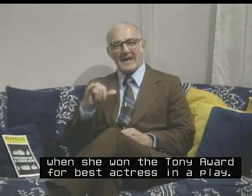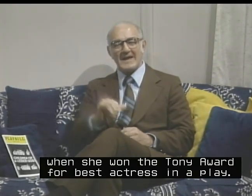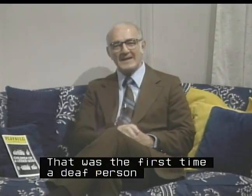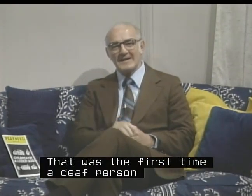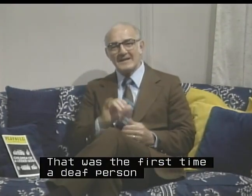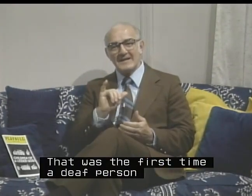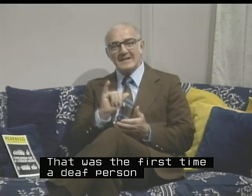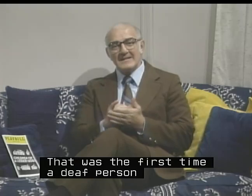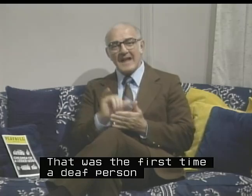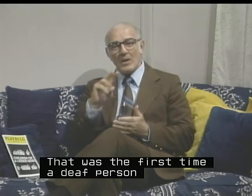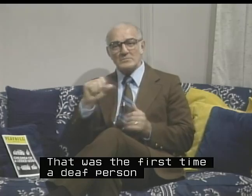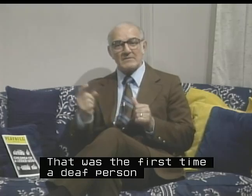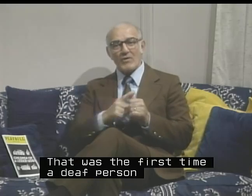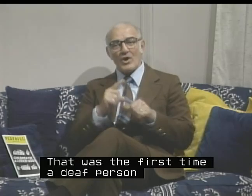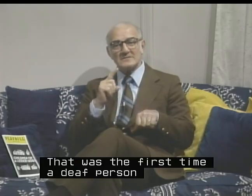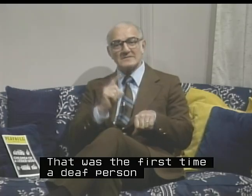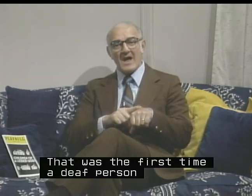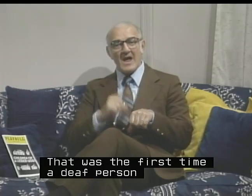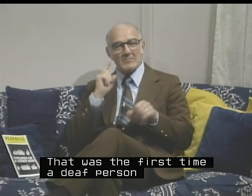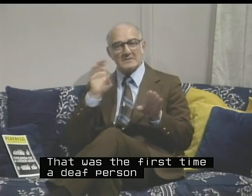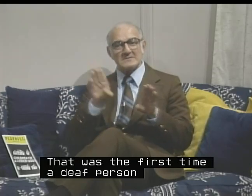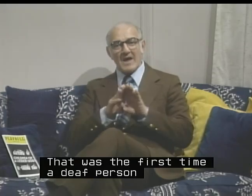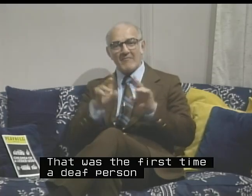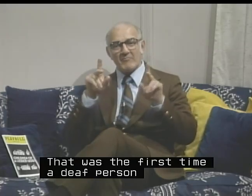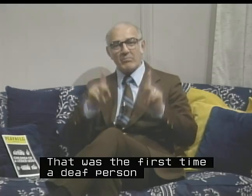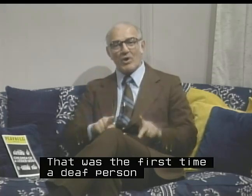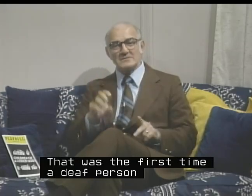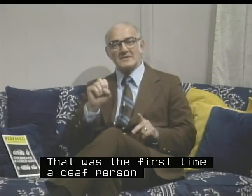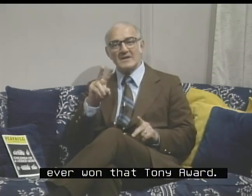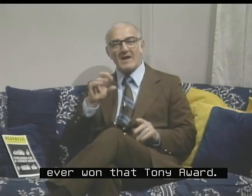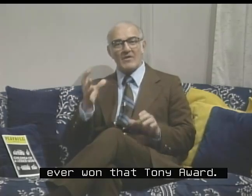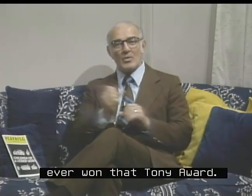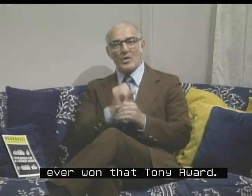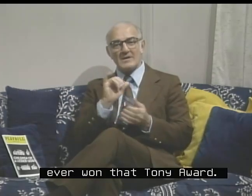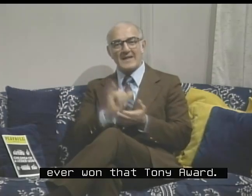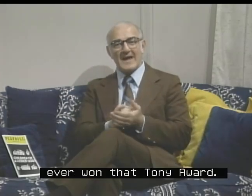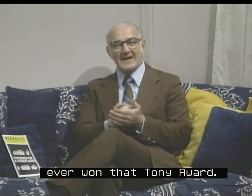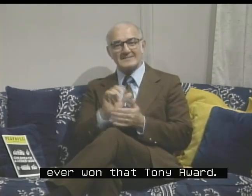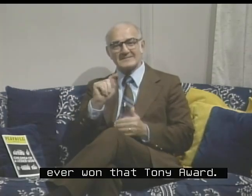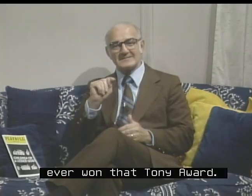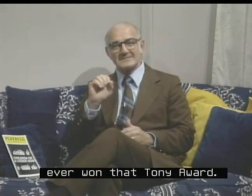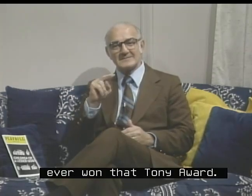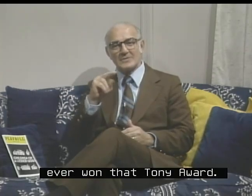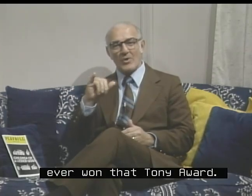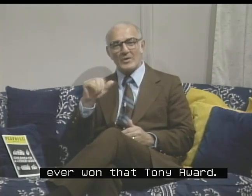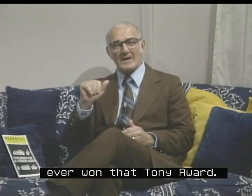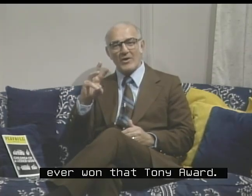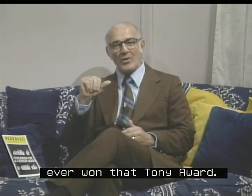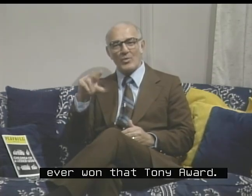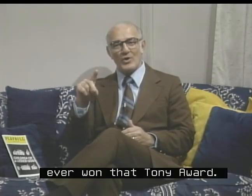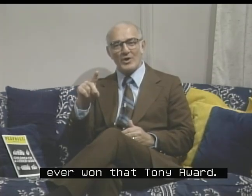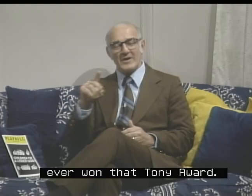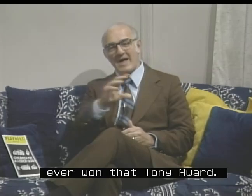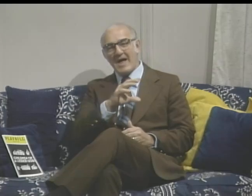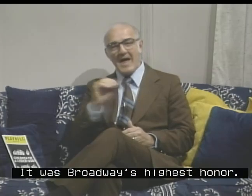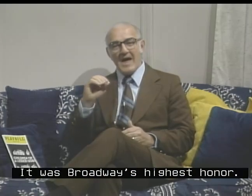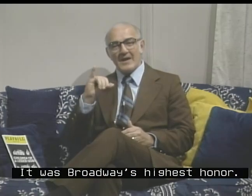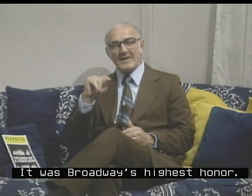That was the first time a deaf person ever won that Tony Award. It